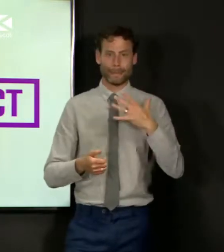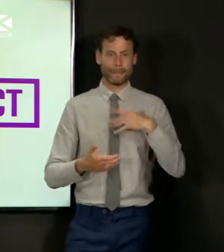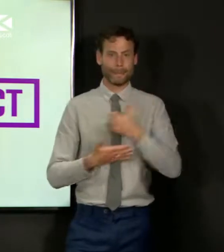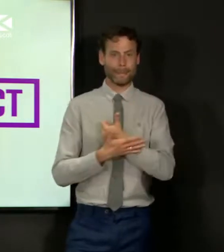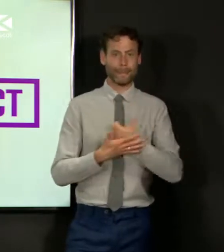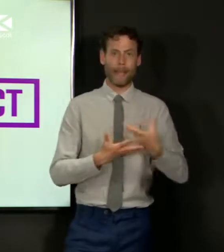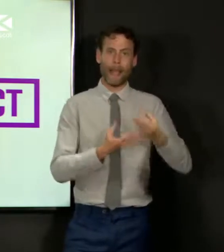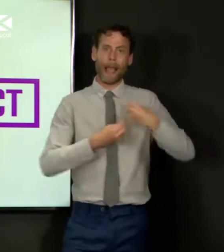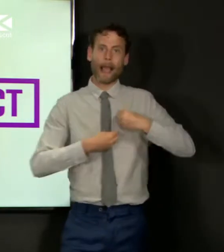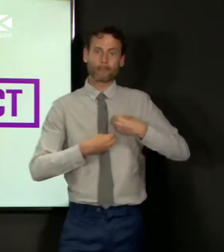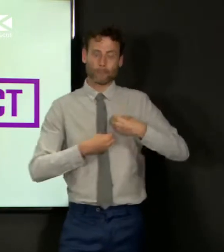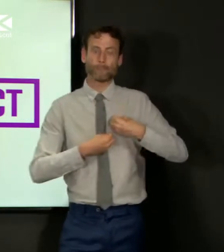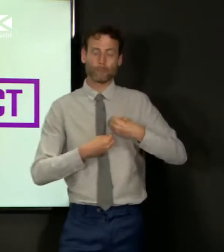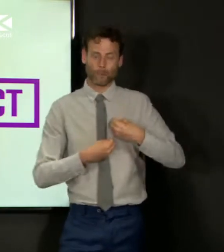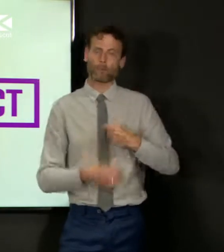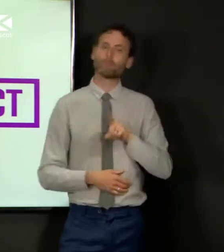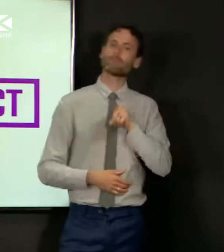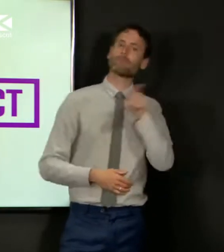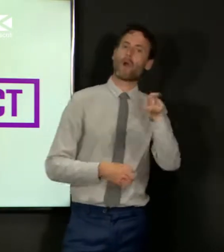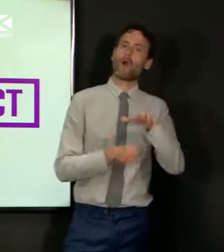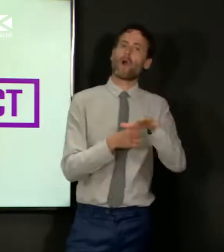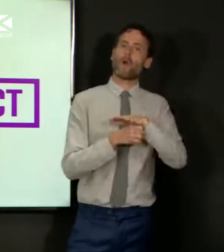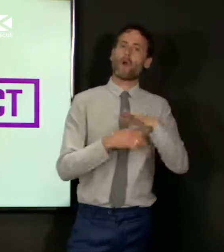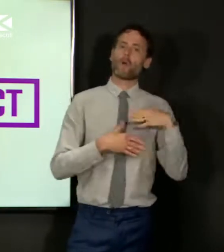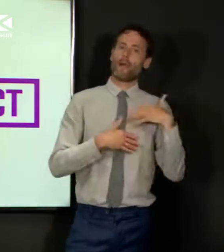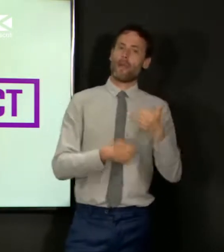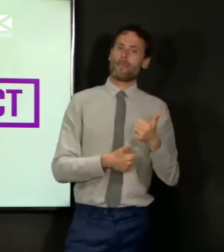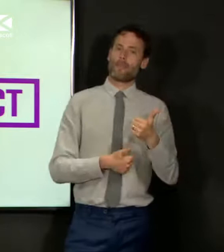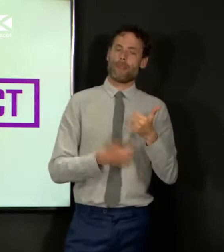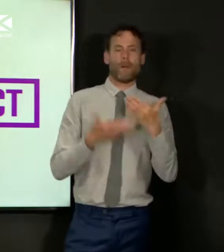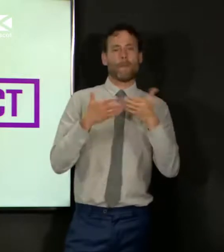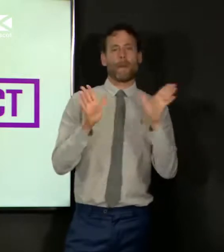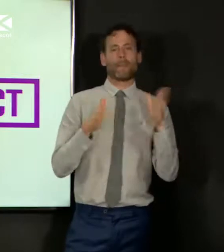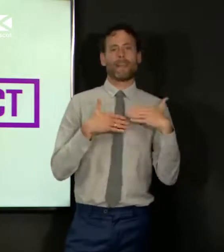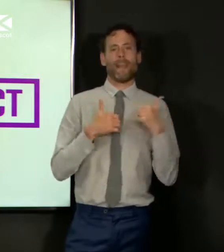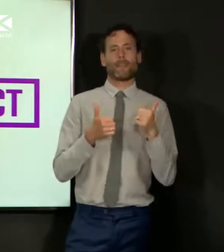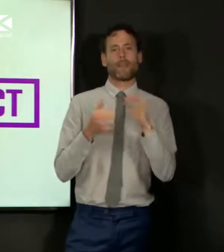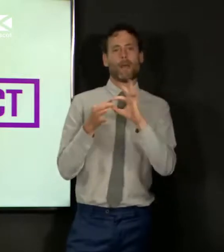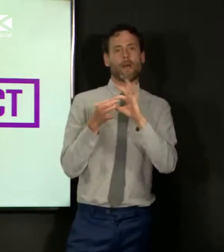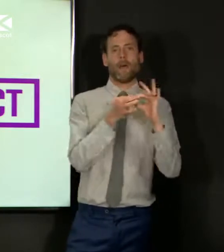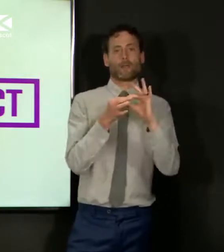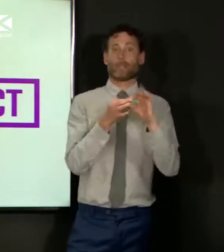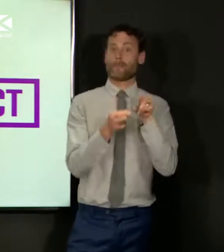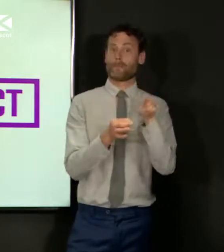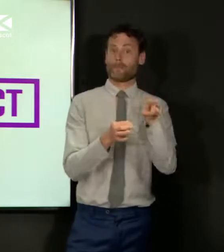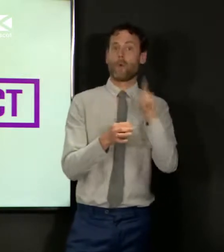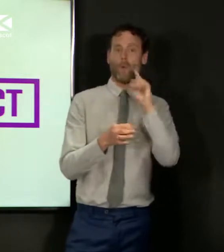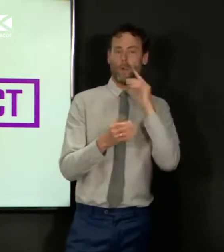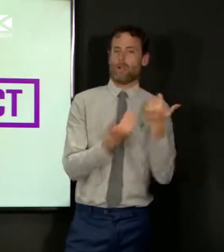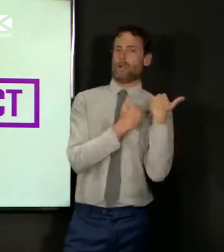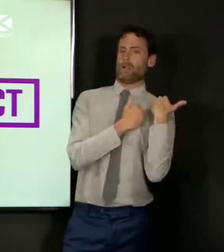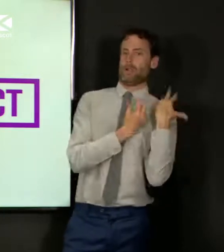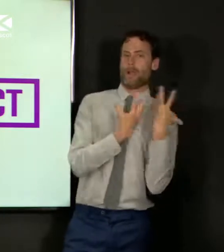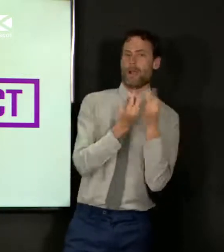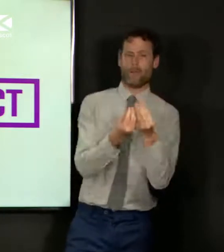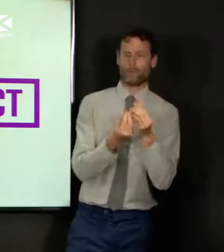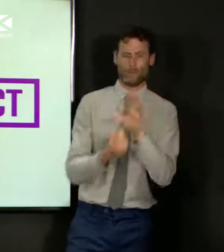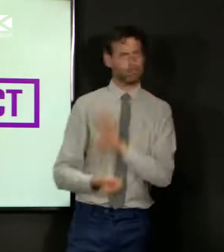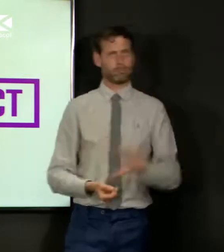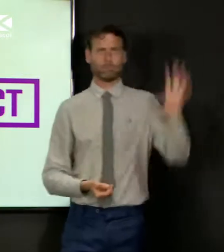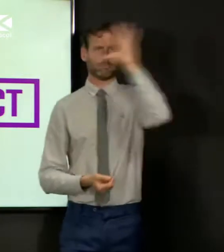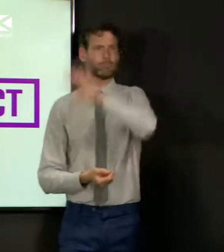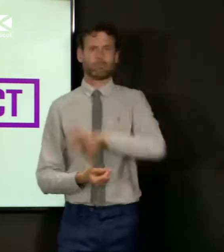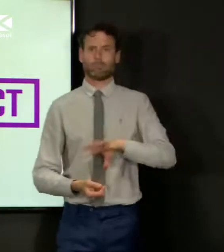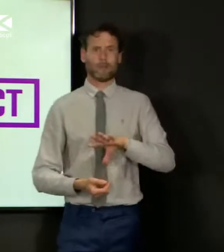And that comes through the local health, public health partnerships. So in each part of the country there will be a